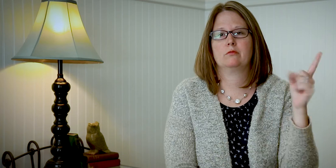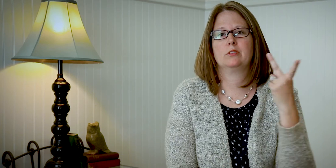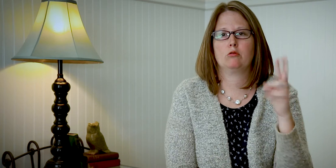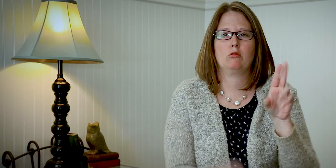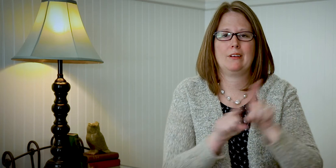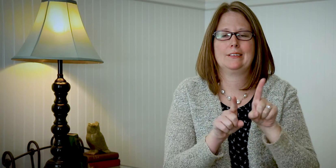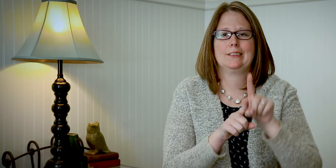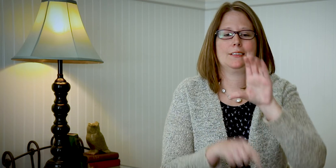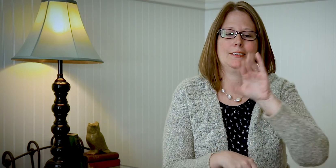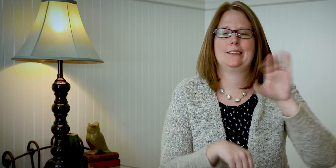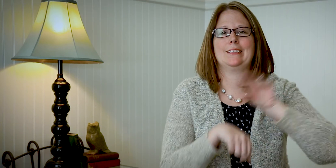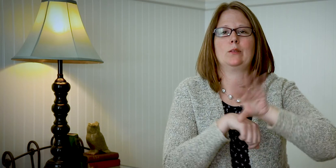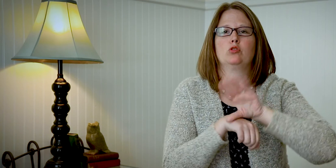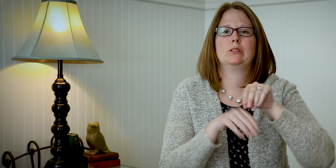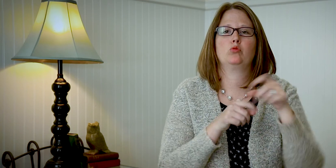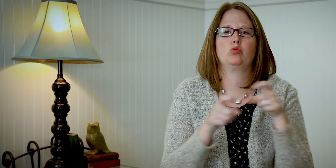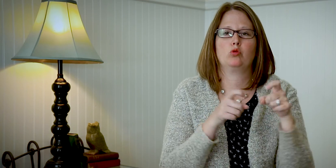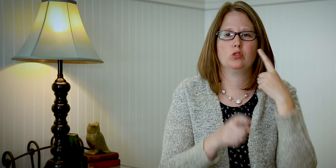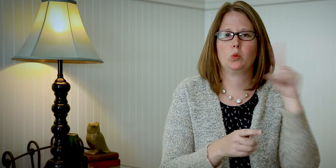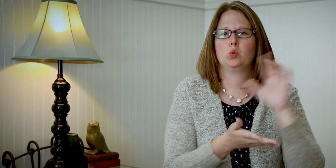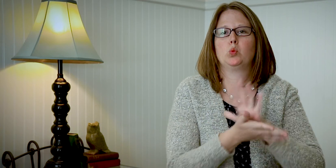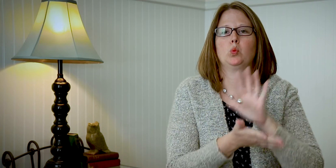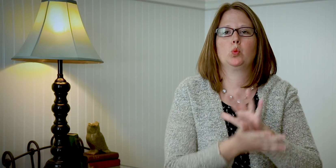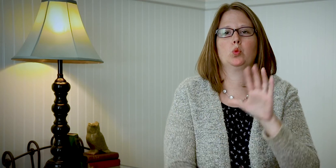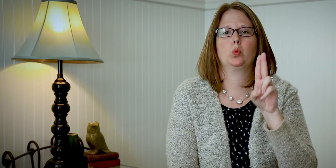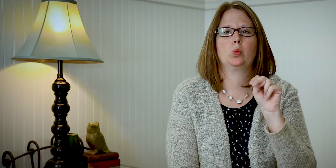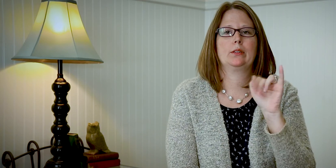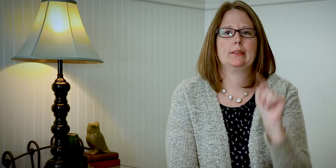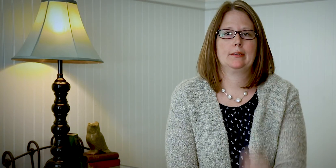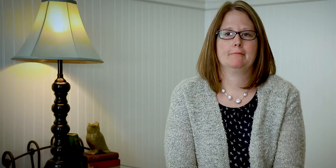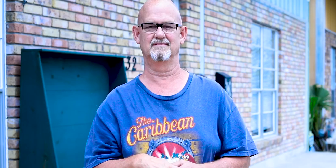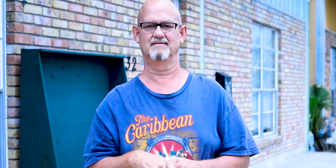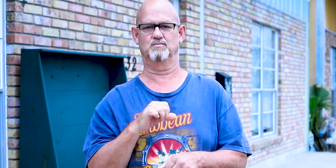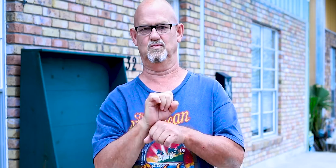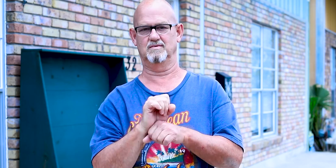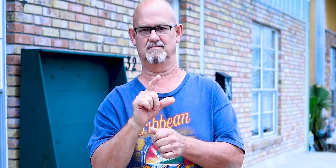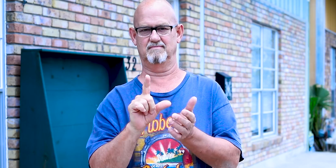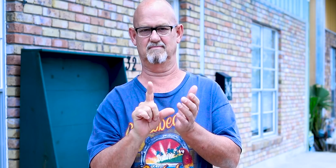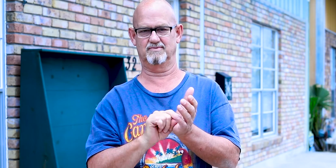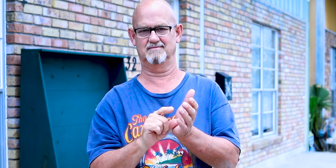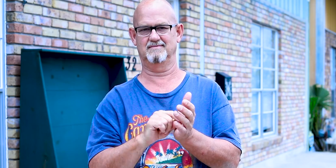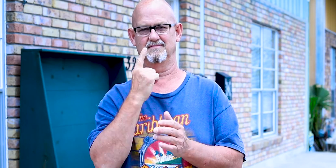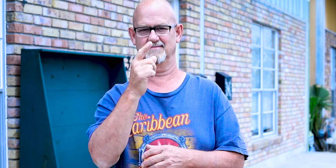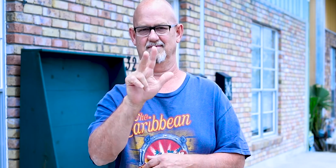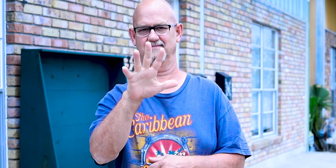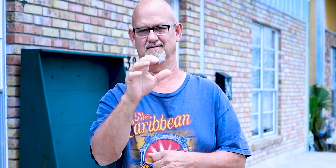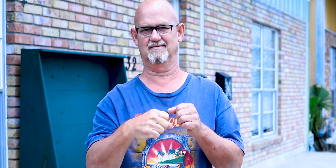vocational rehabilitation as a counselor and I am in charge of school units. I worked in printing for 35 years.